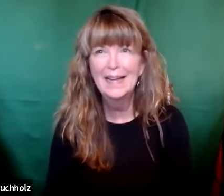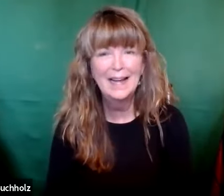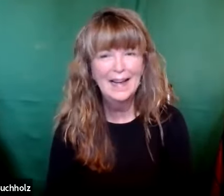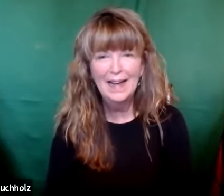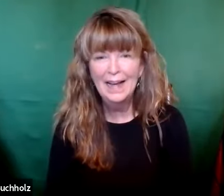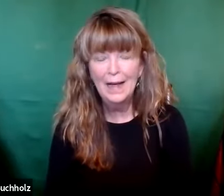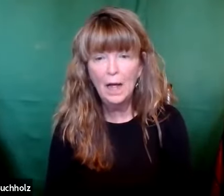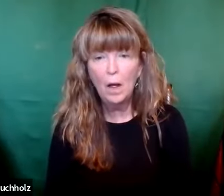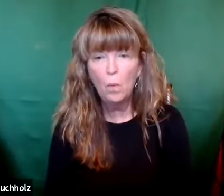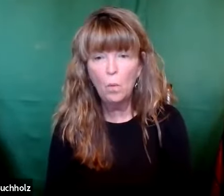truly astounding.